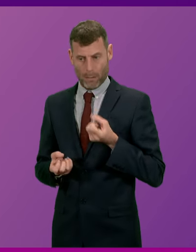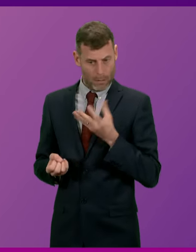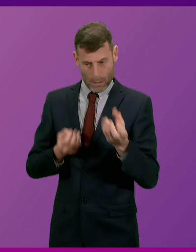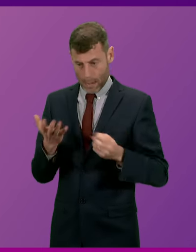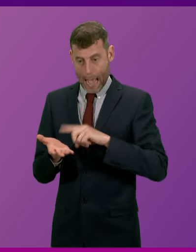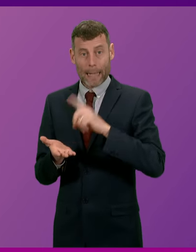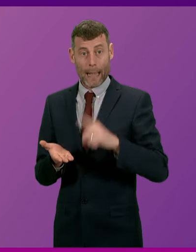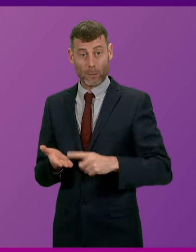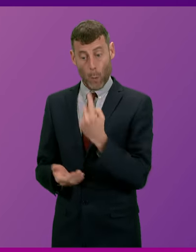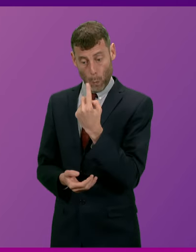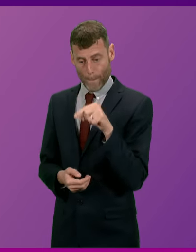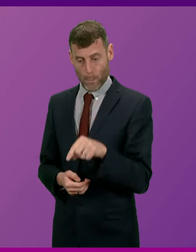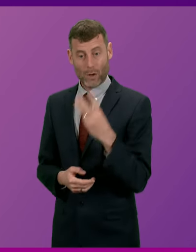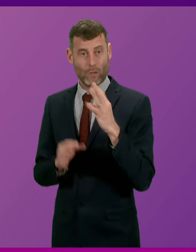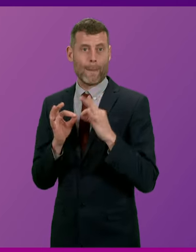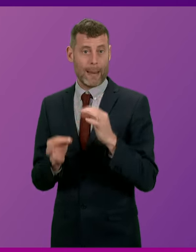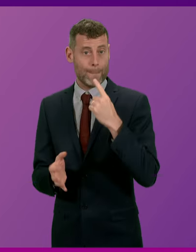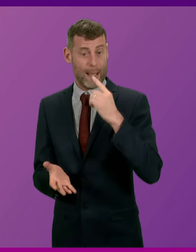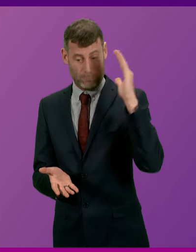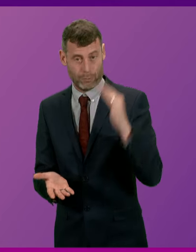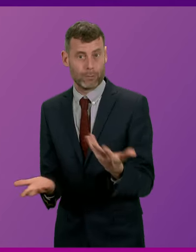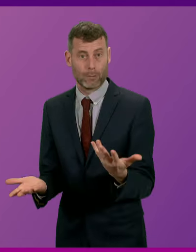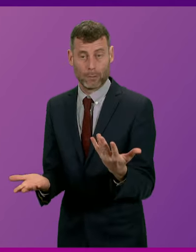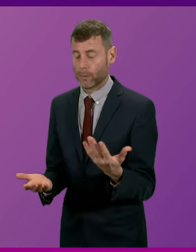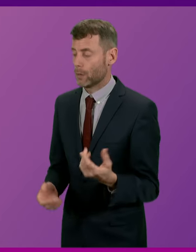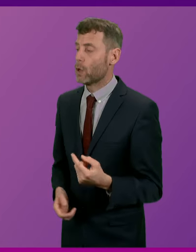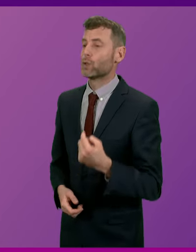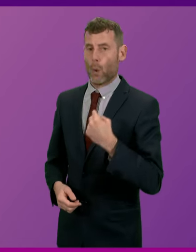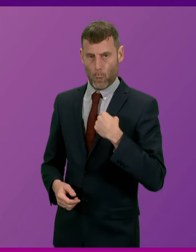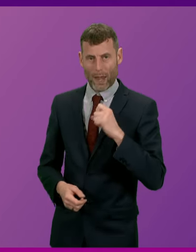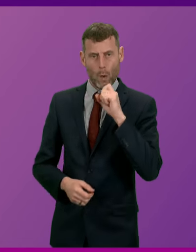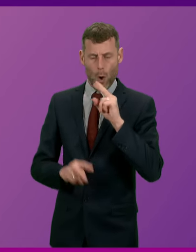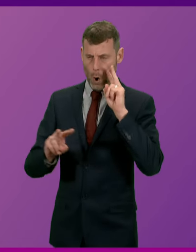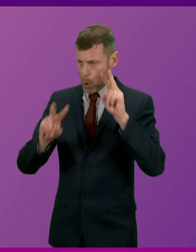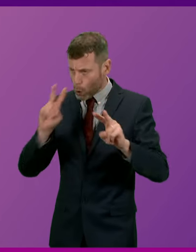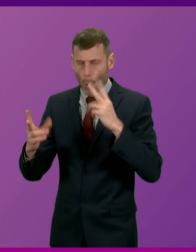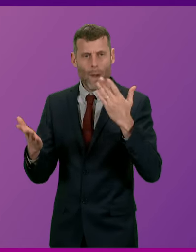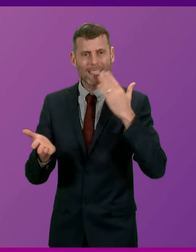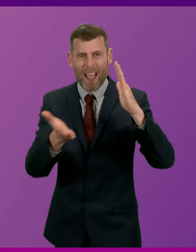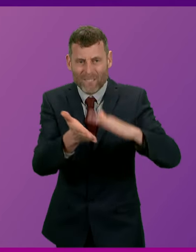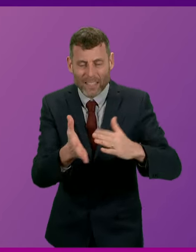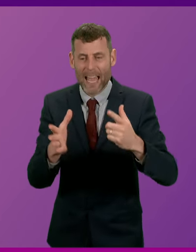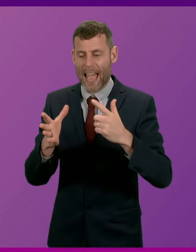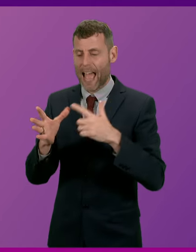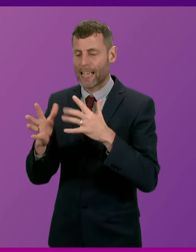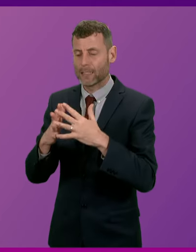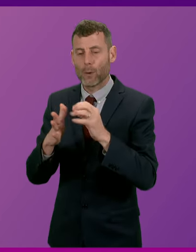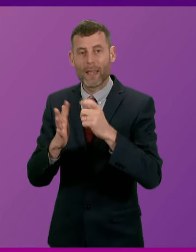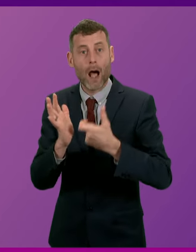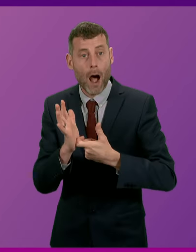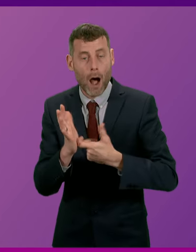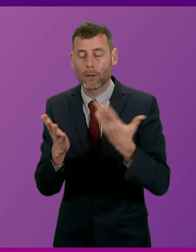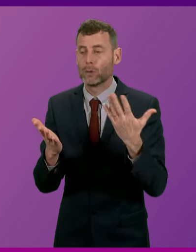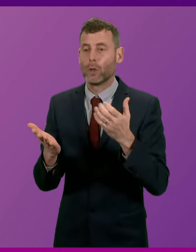we'll continue to invest in infrastructure right across Scotland, as we have done in the North East, be that through the AWPR, new station at